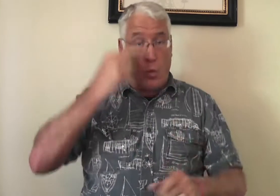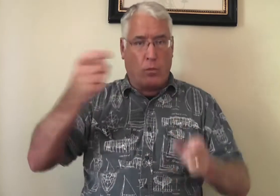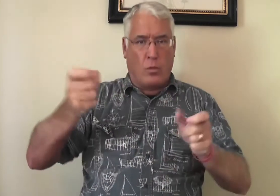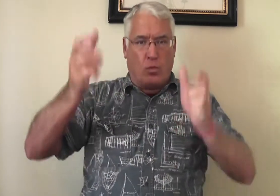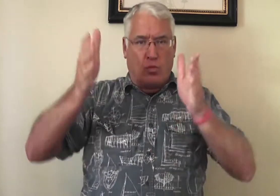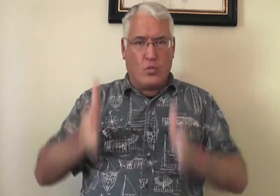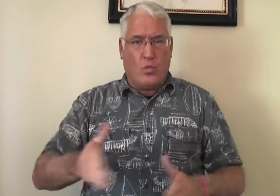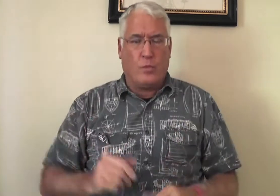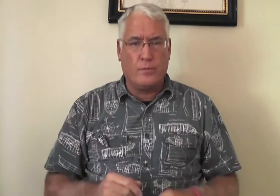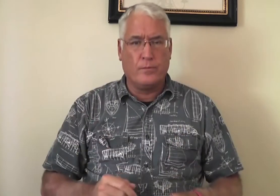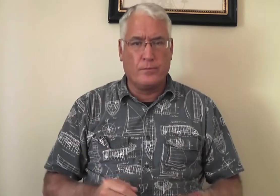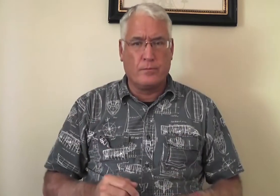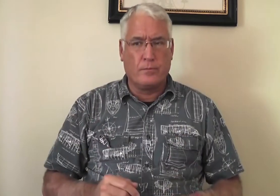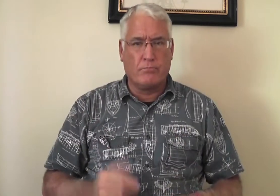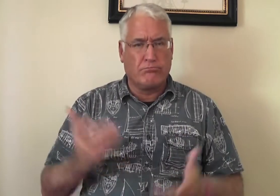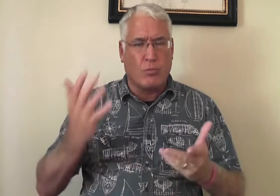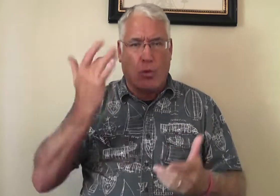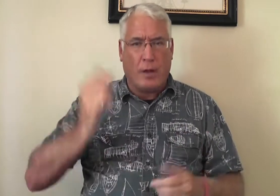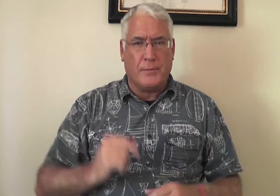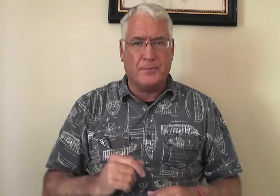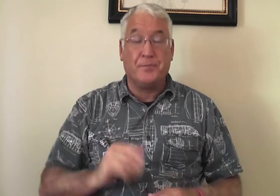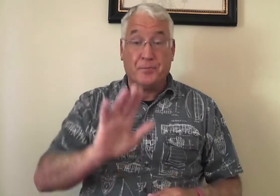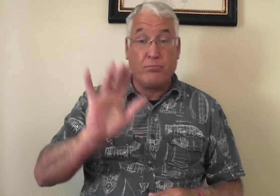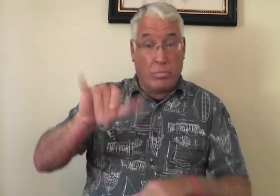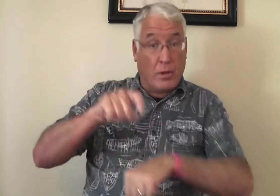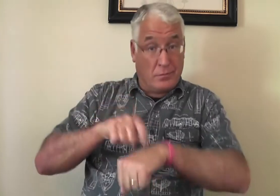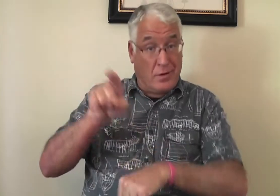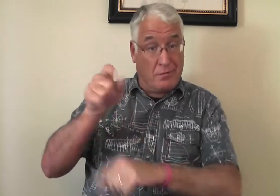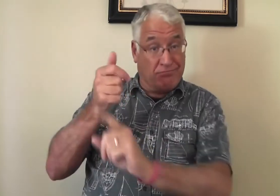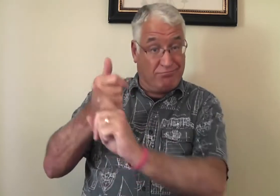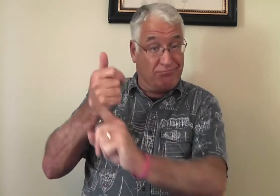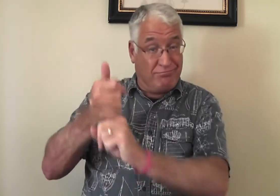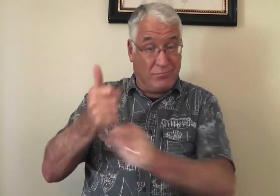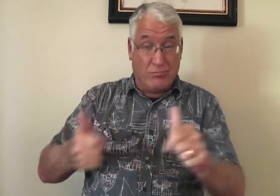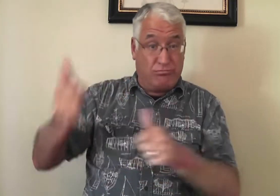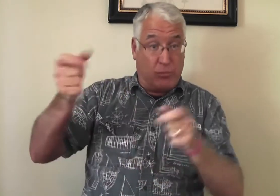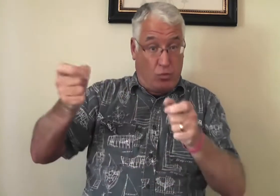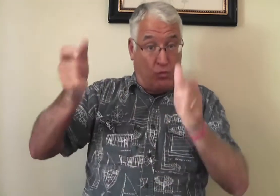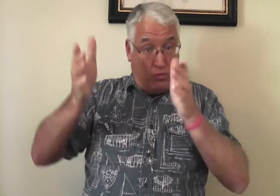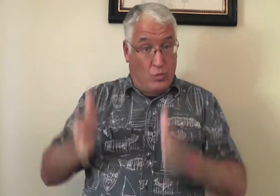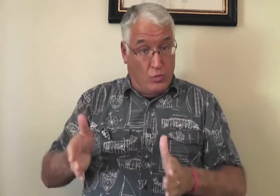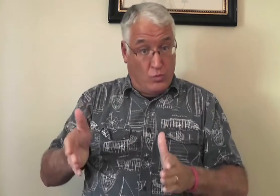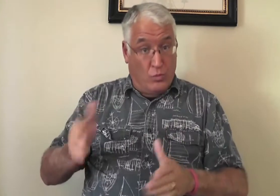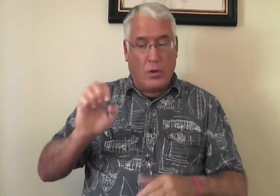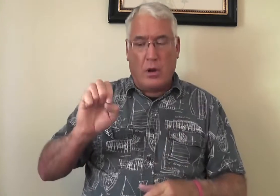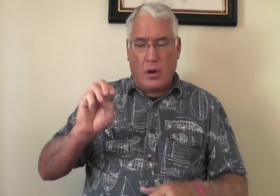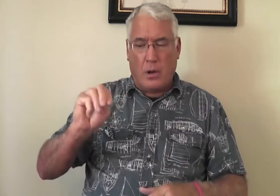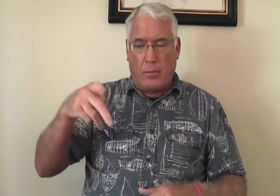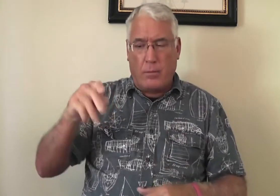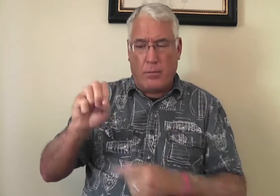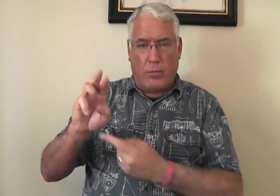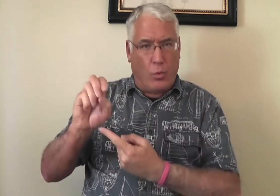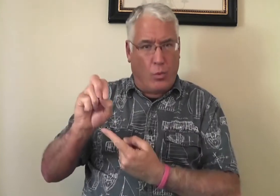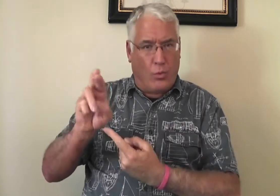must be subject to the Roman authorities? Why? Well, at that time, the ruler,